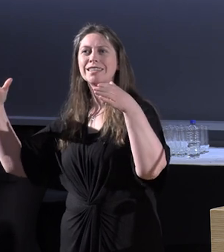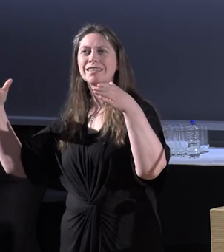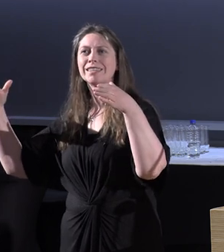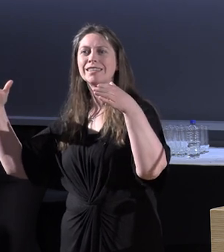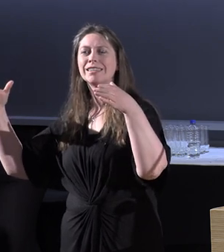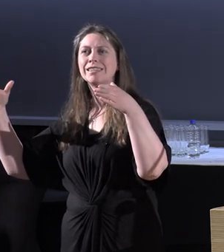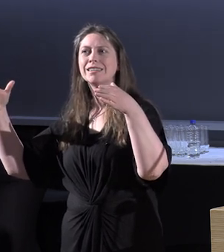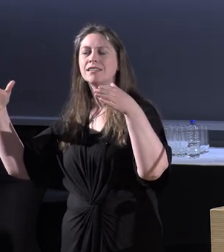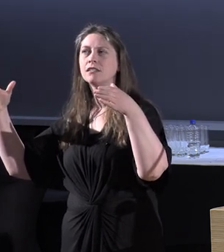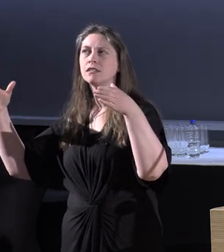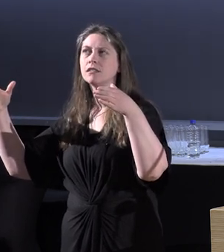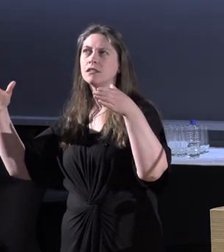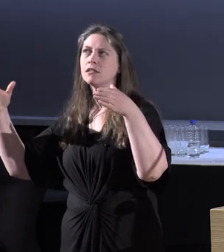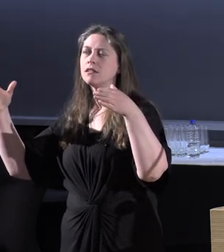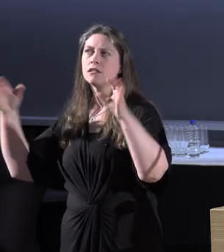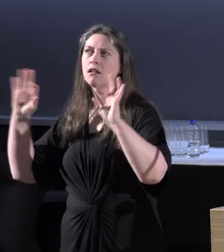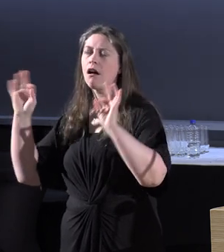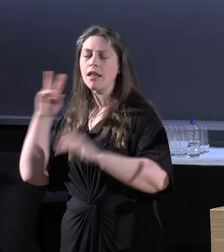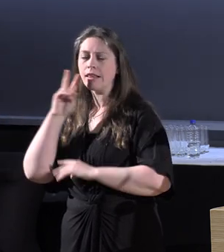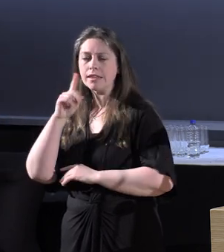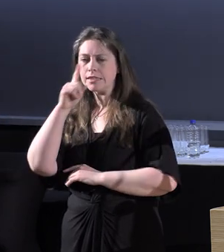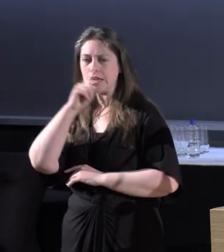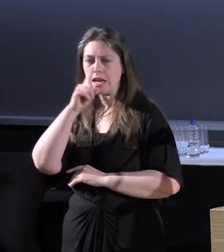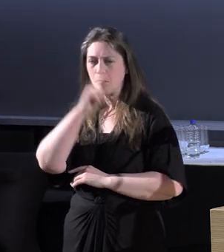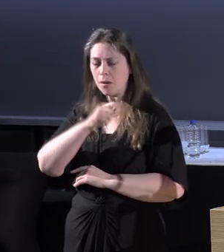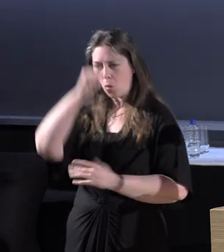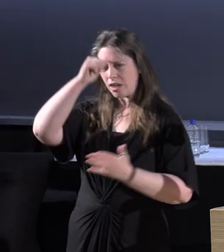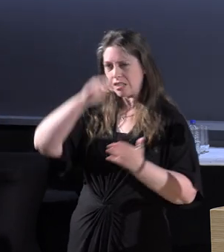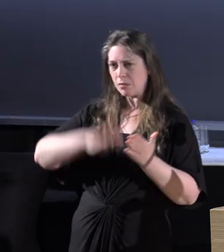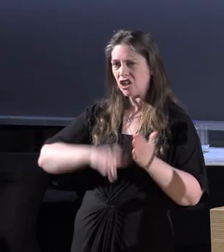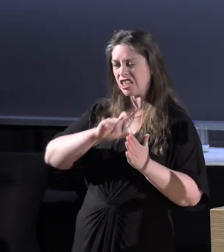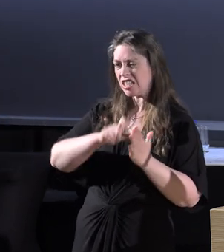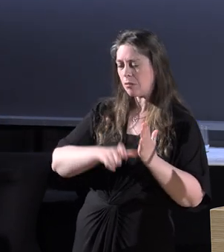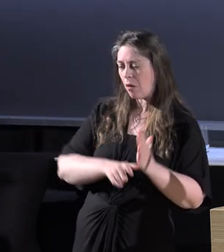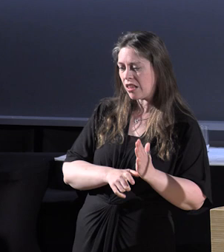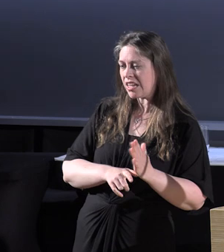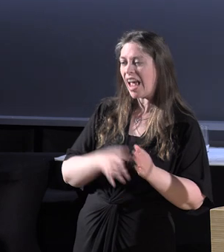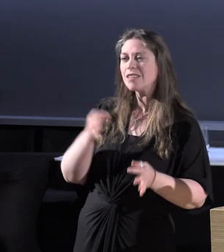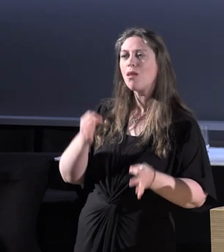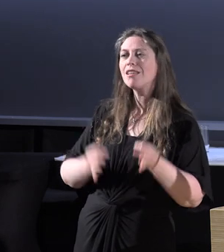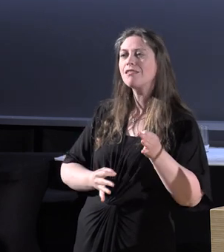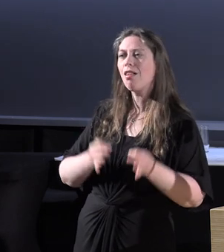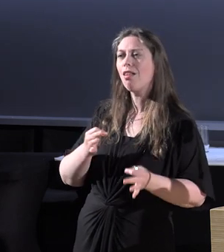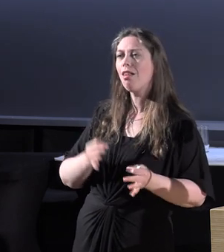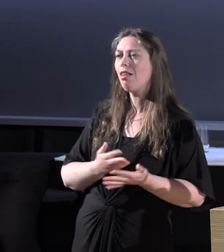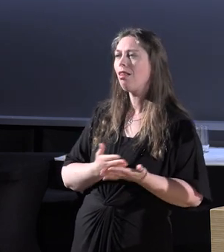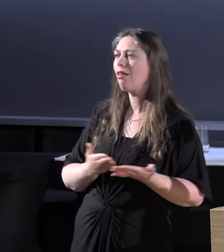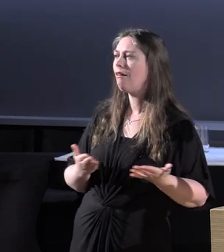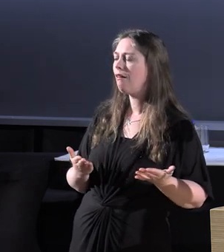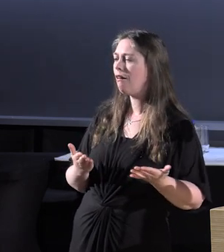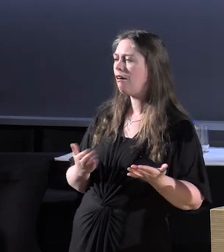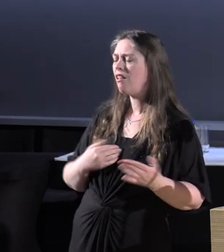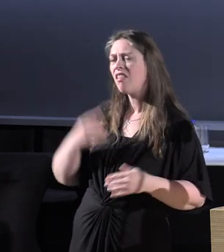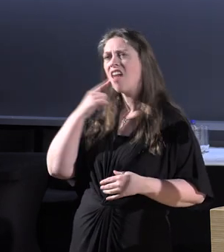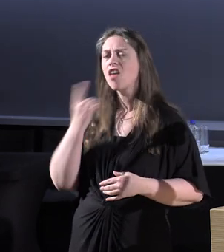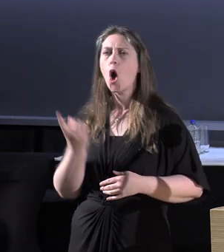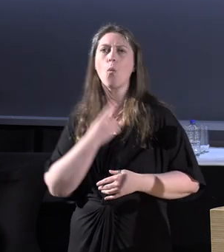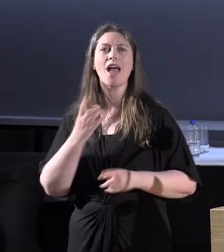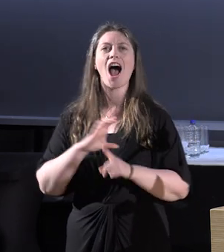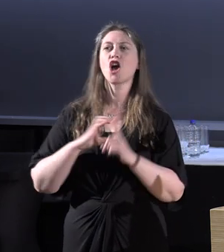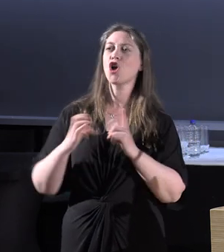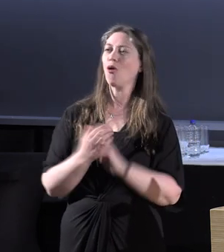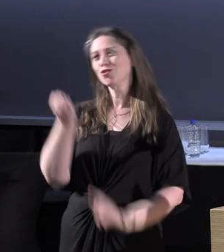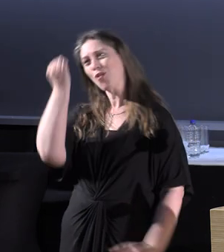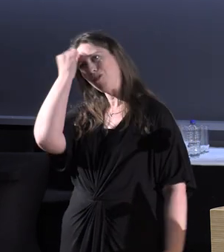people who experience disability as political. They see us as cultural